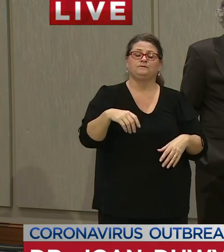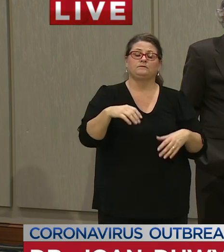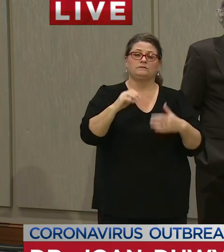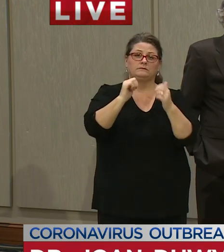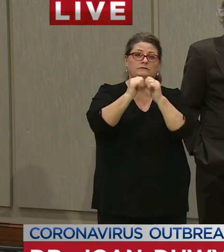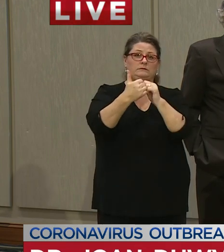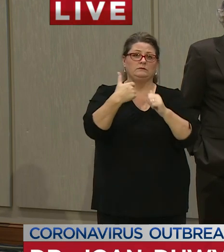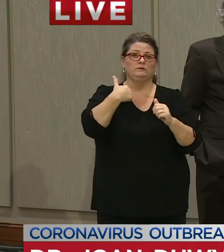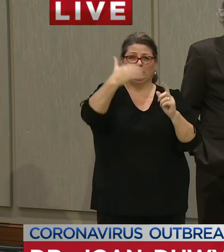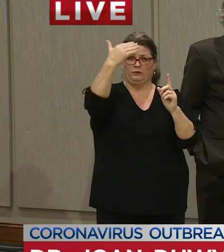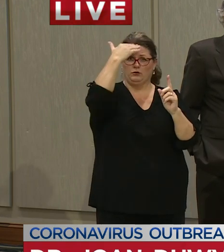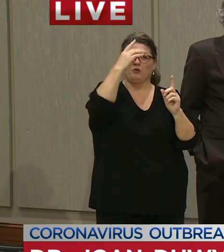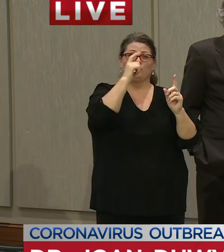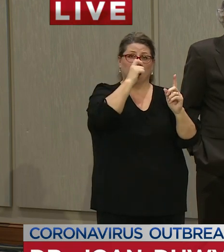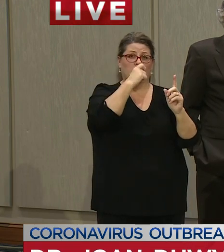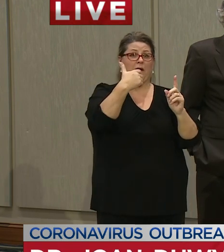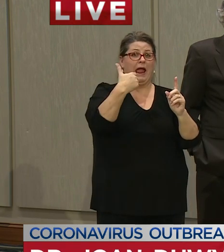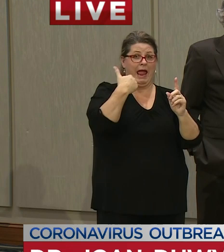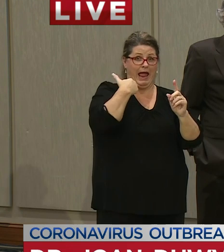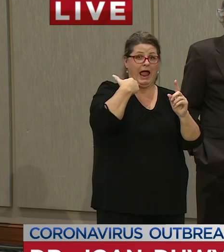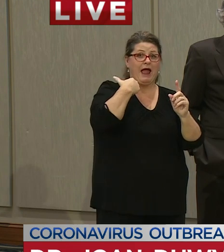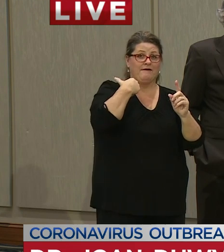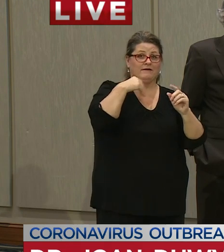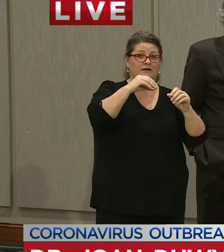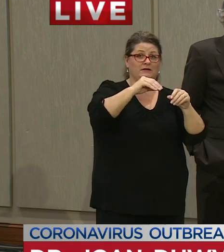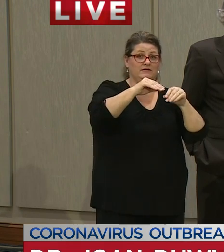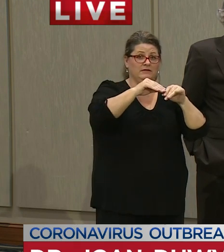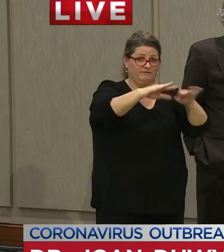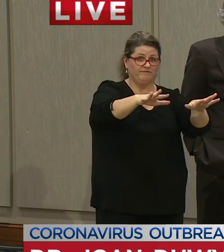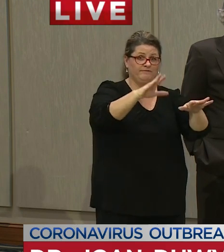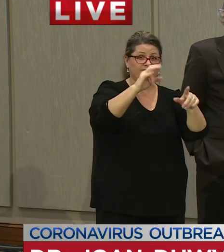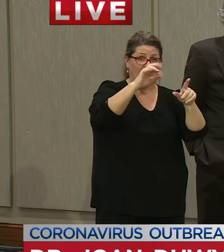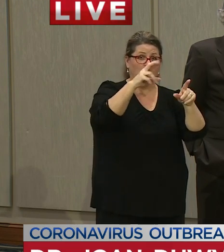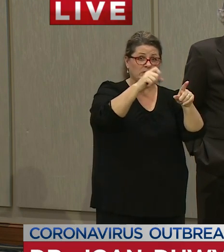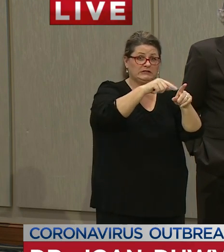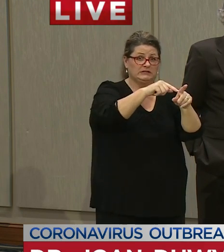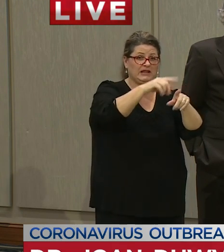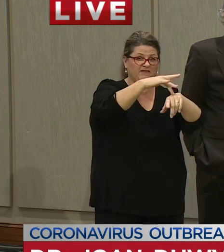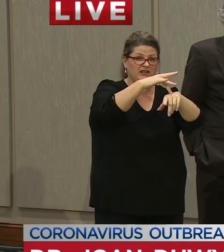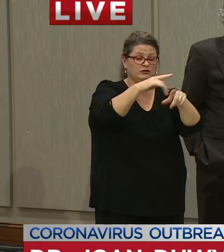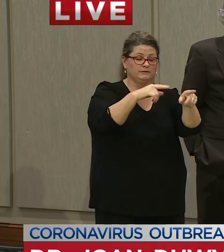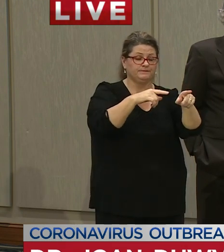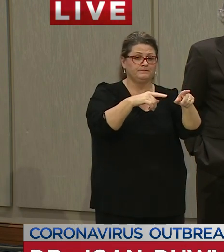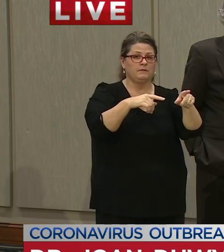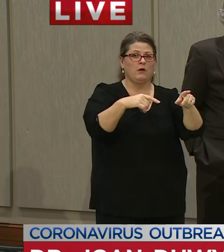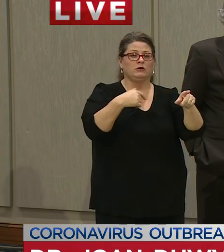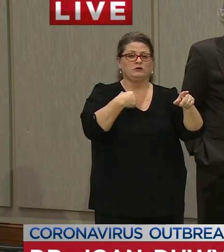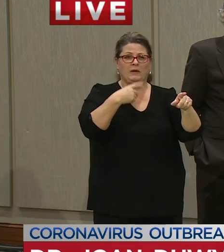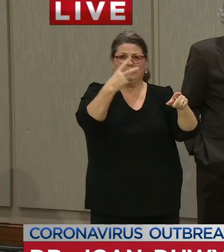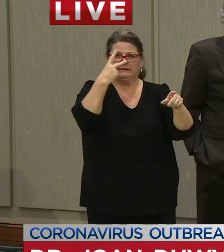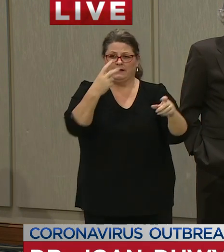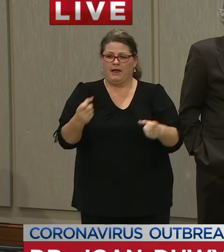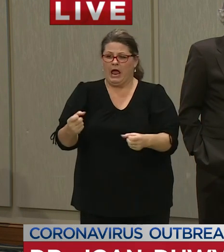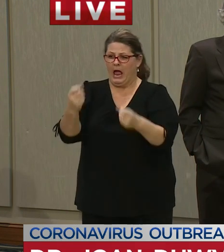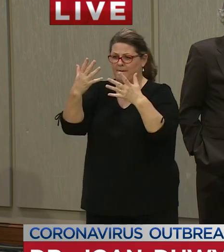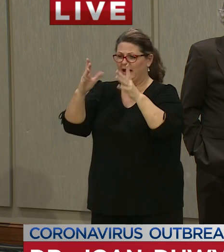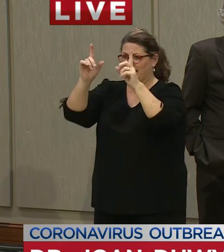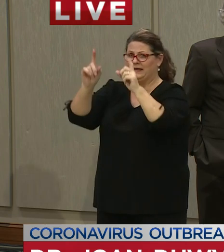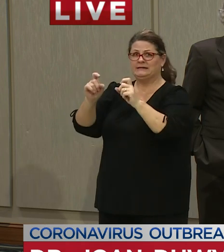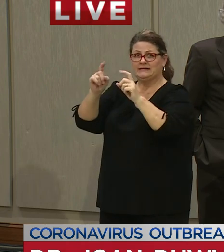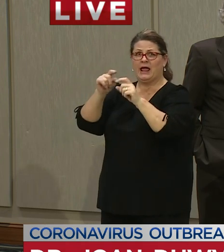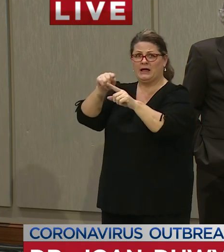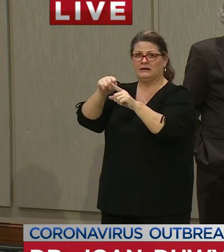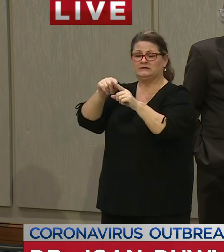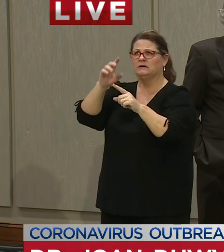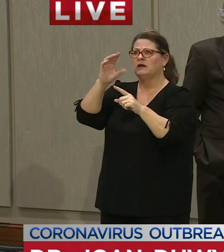people who have covet 19 infections so we look at the number of tests um i think currently on our website the data